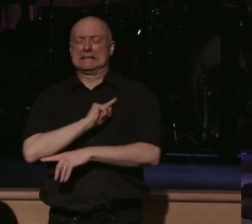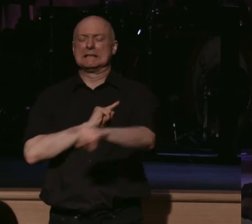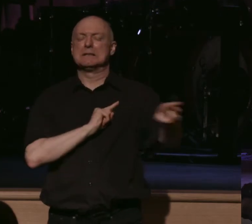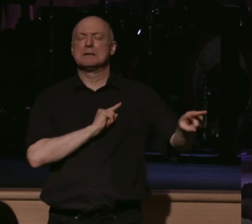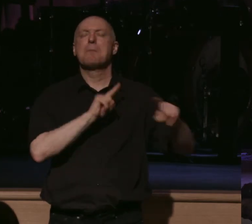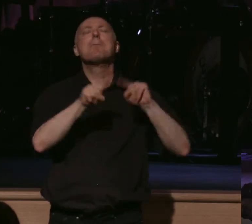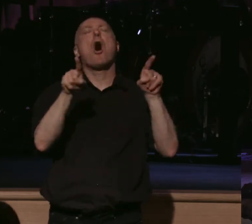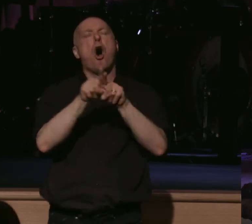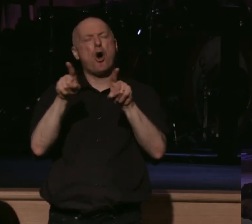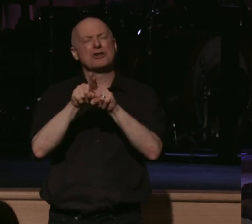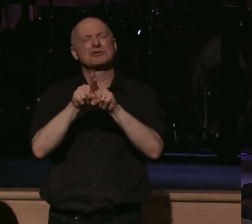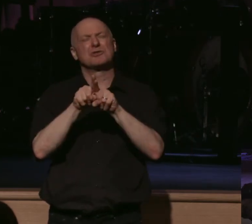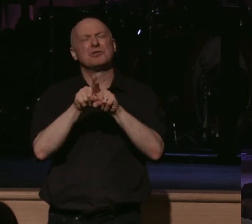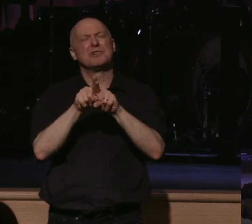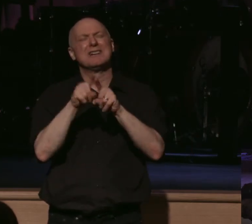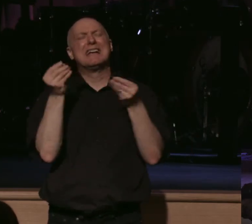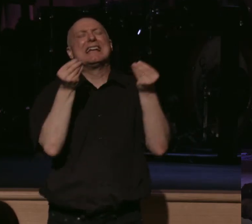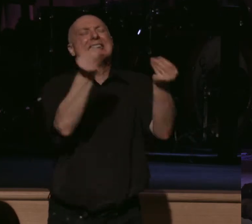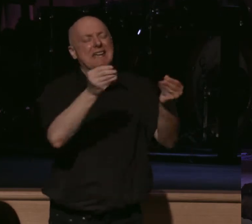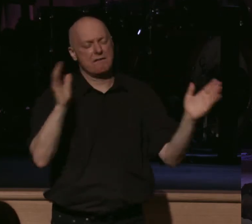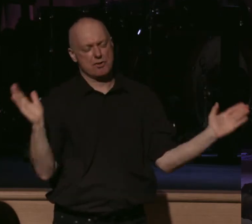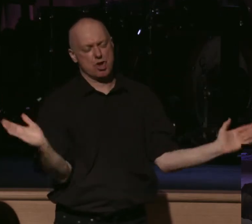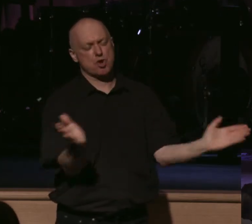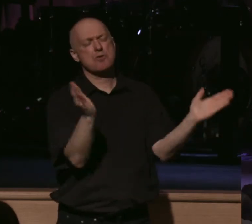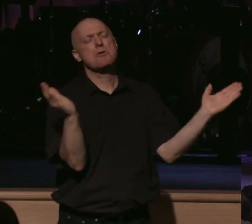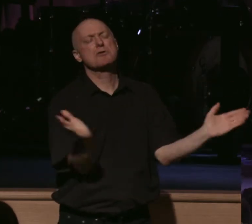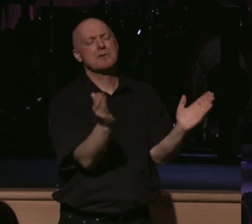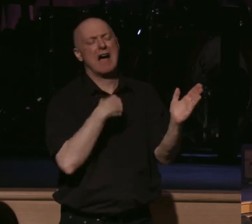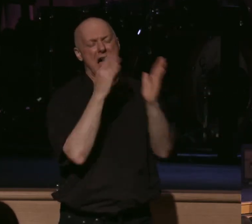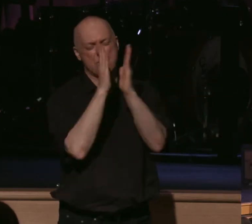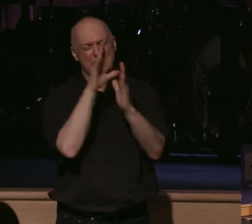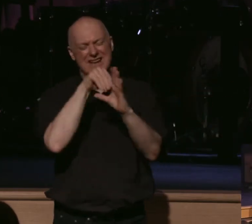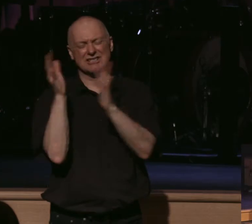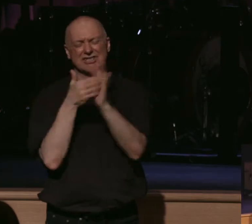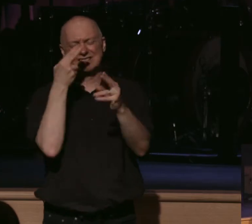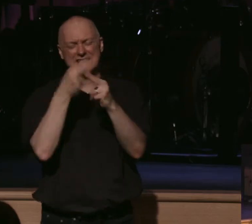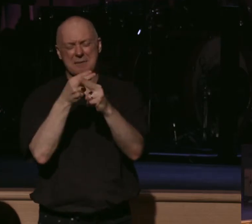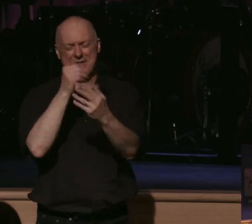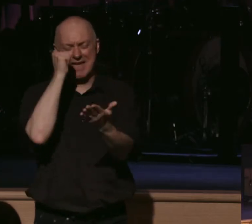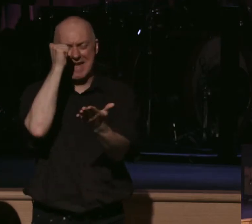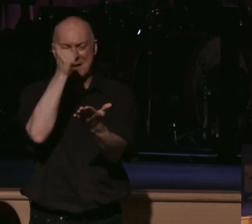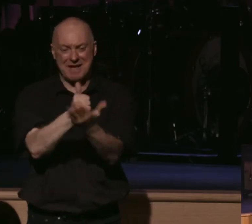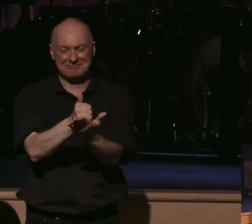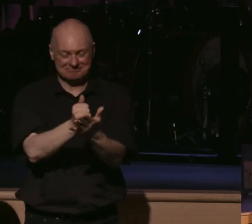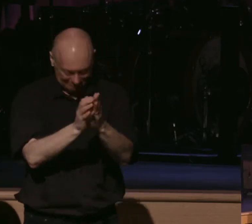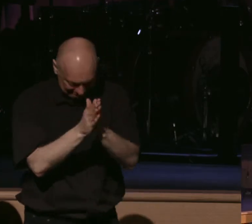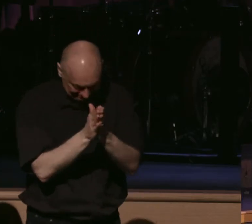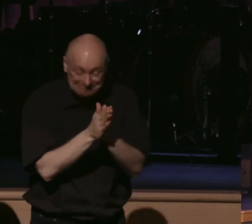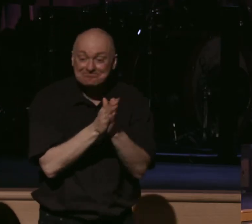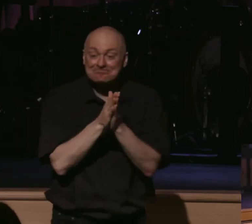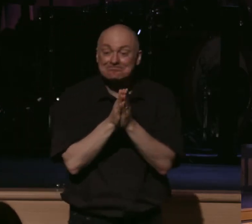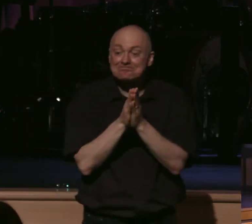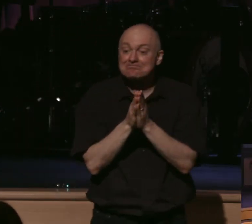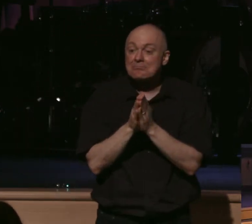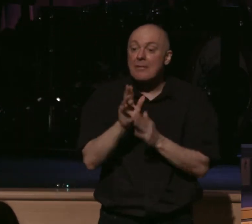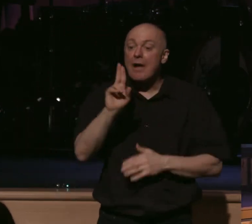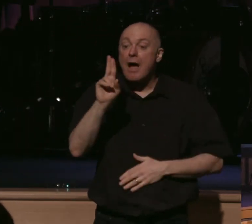the same time, as only you can, tremendous encouragement. I pray in Jesus' name. Amen. A quick update on Nepal.